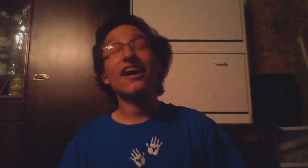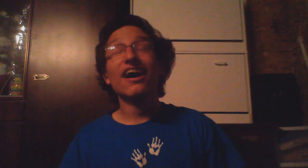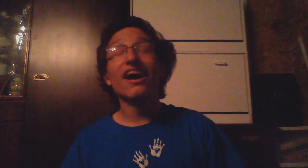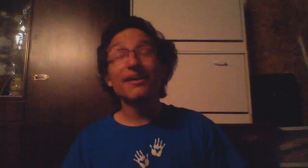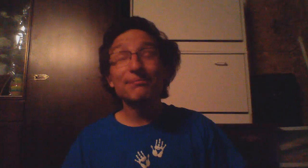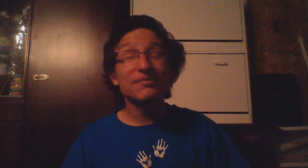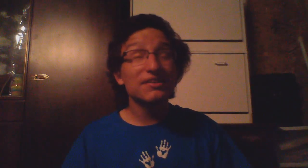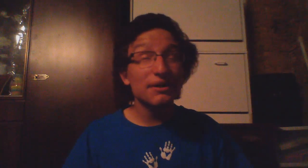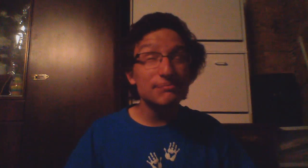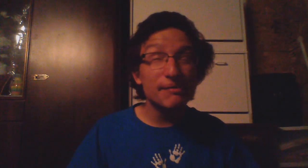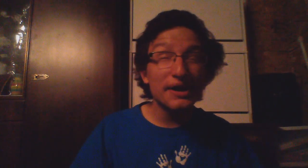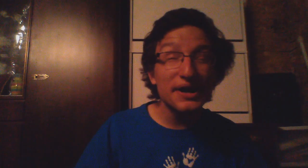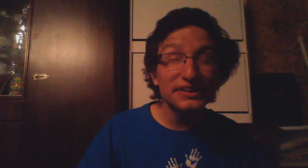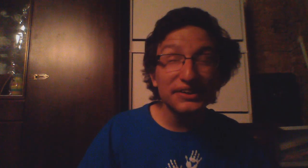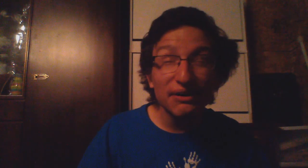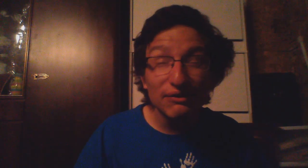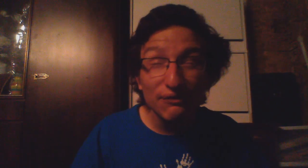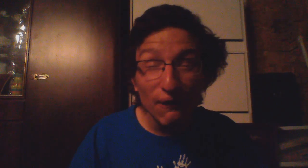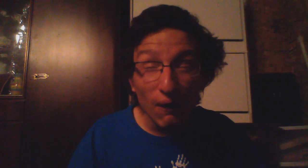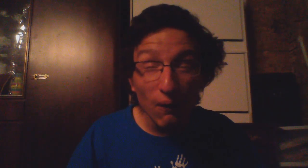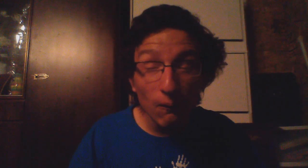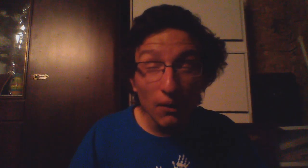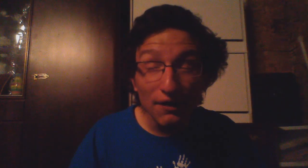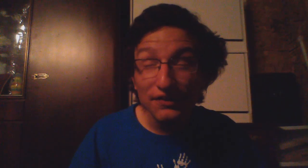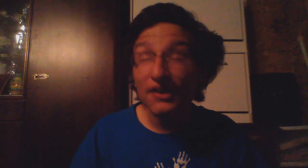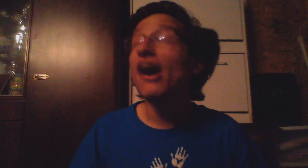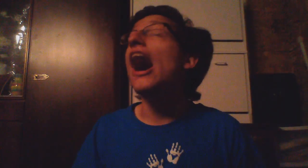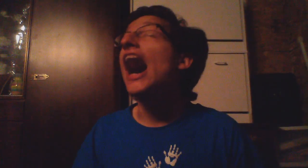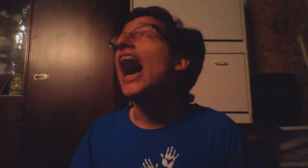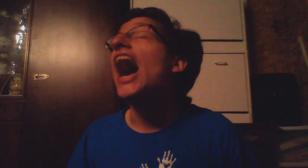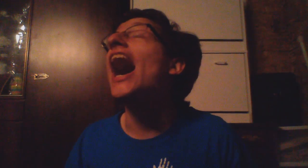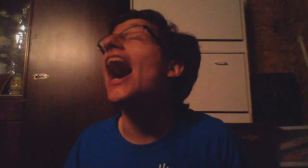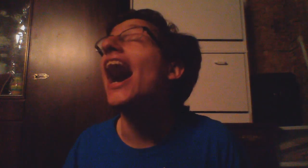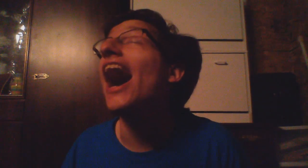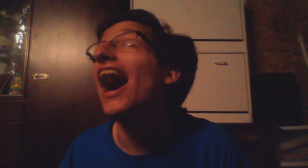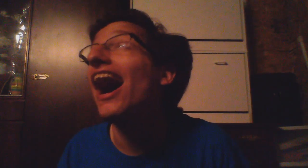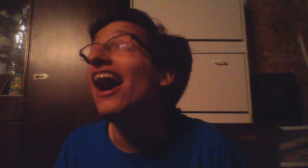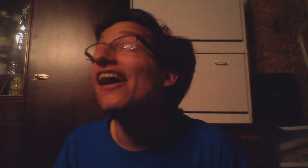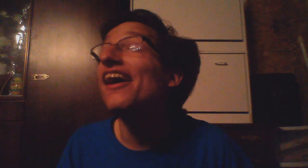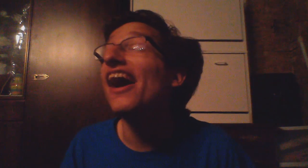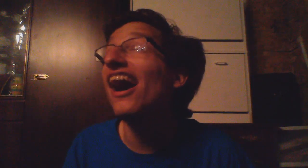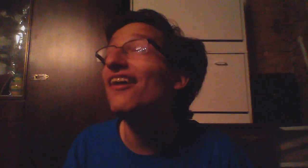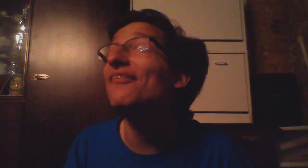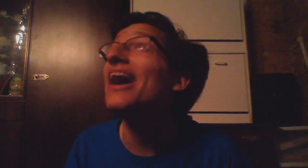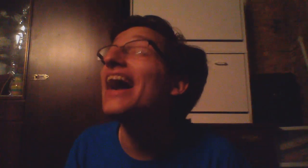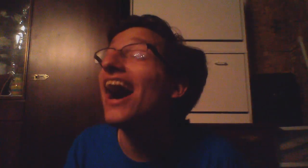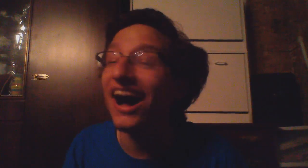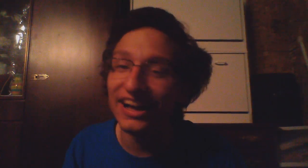I've clipped my eyes closed for a whole month ha oh my eyes